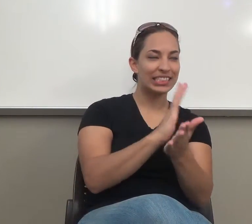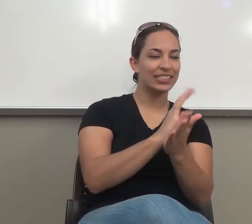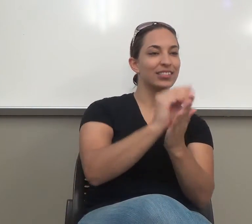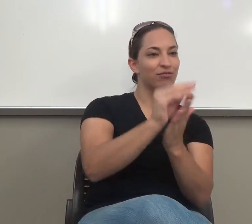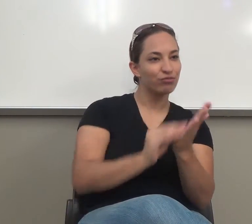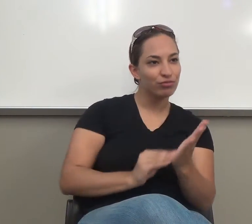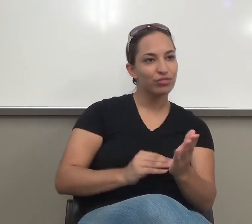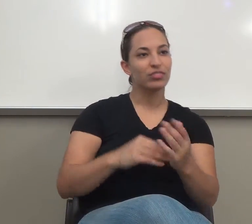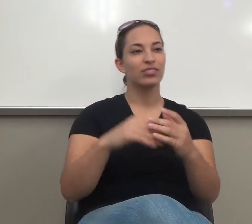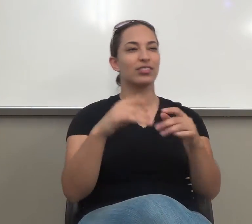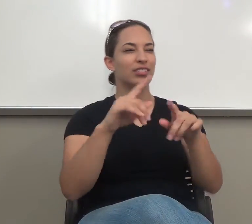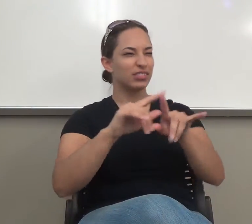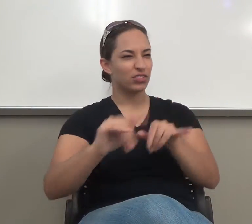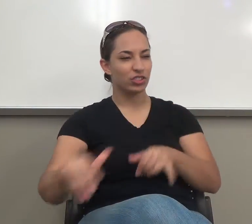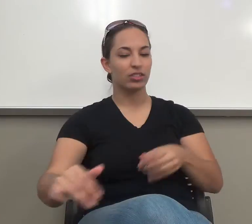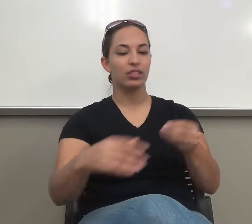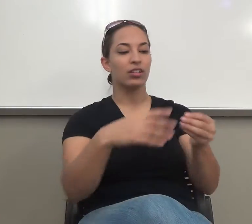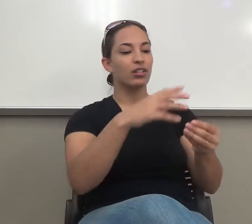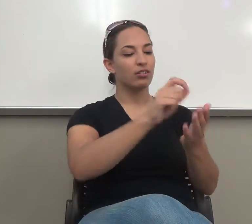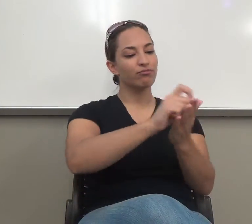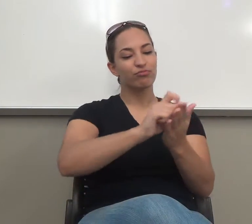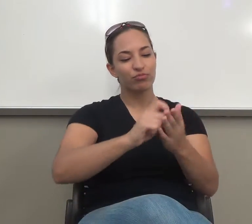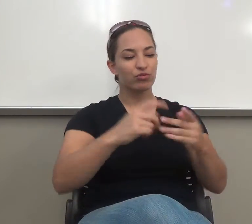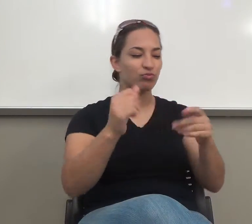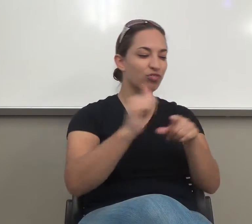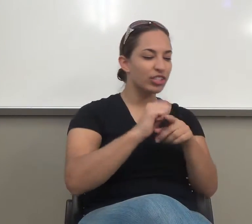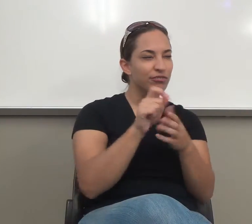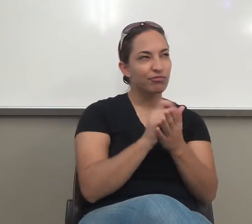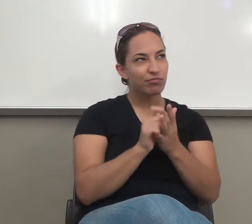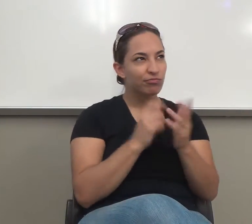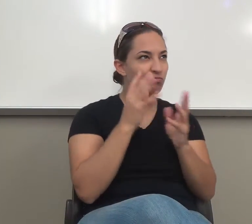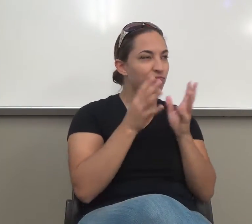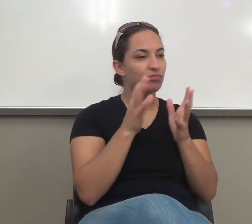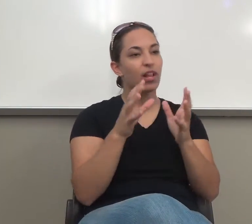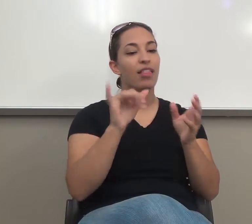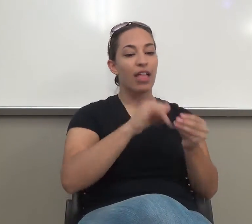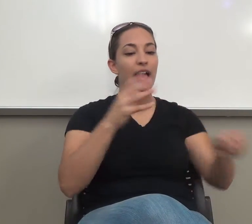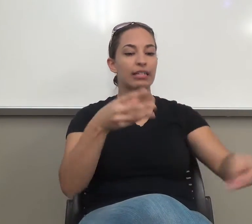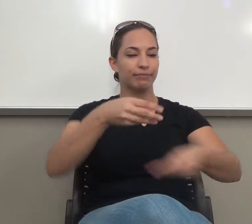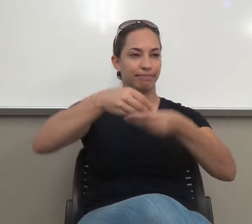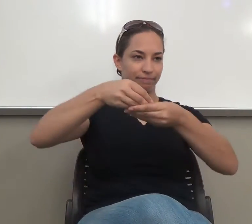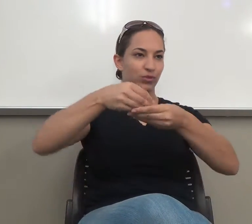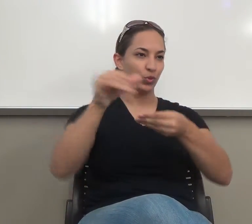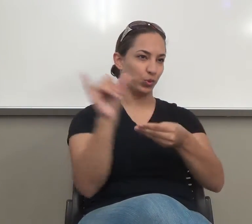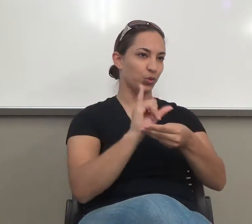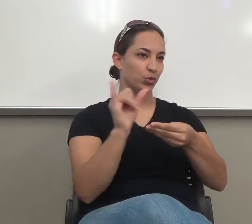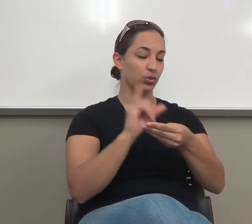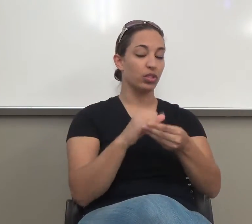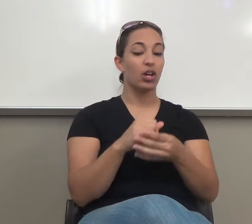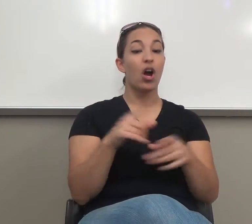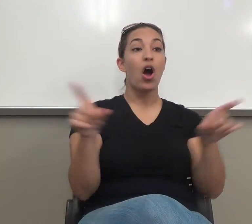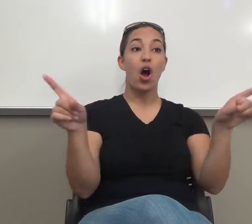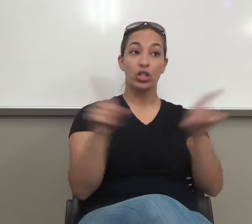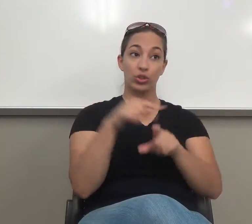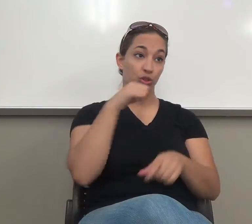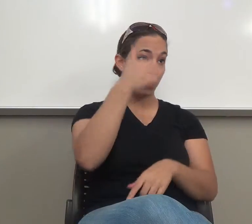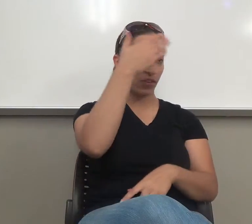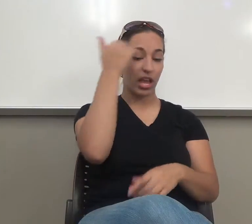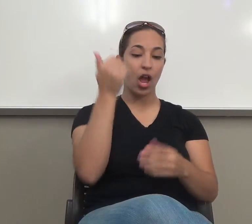you have to attach proof of that review. And you have to edit it. have to see that you have to it. And you have to attach proof of